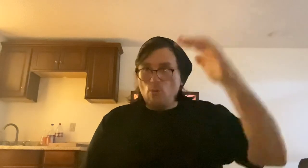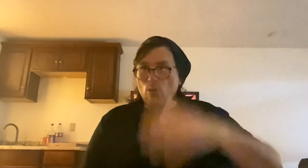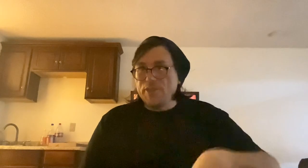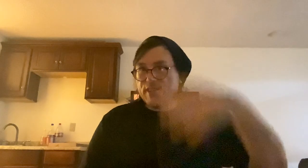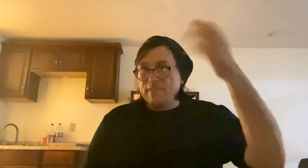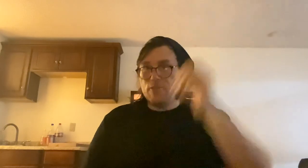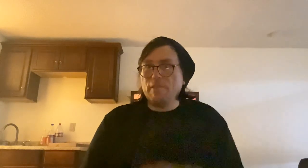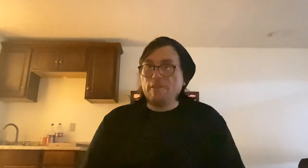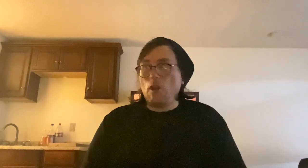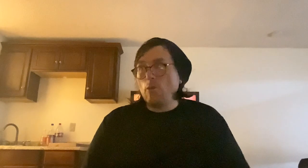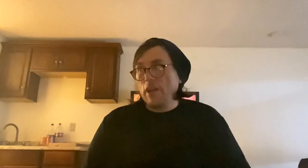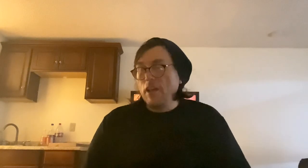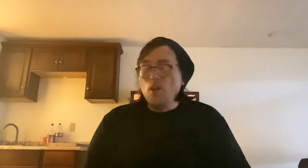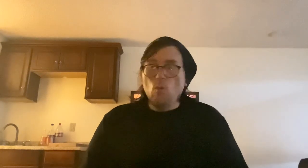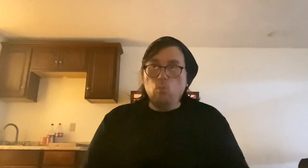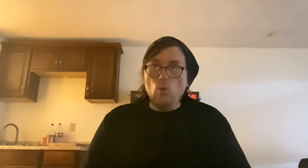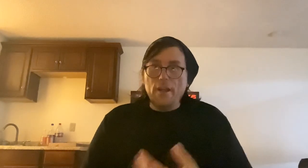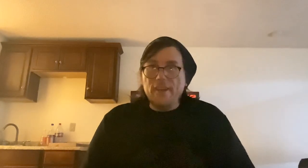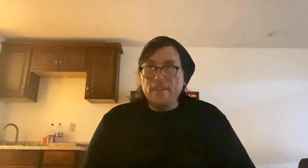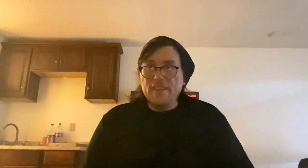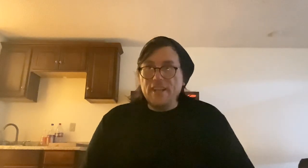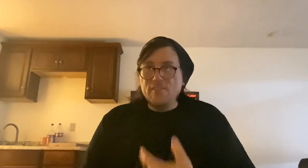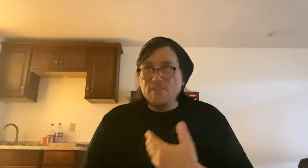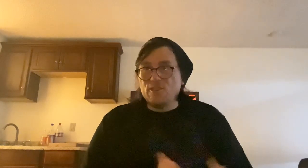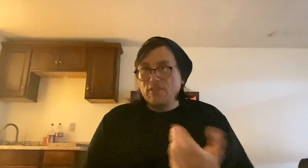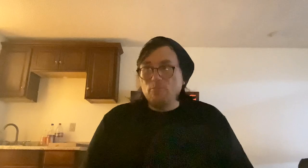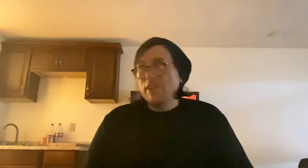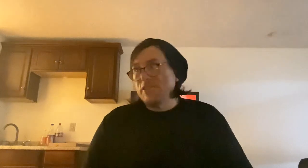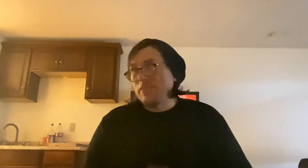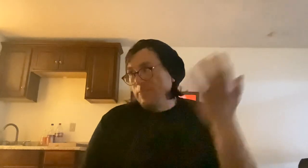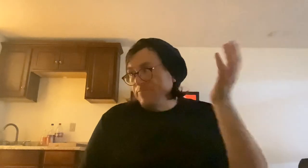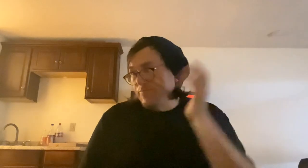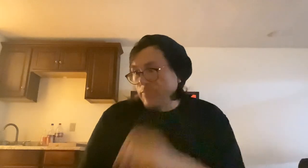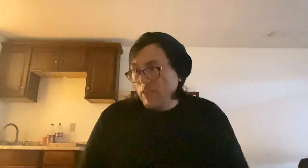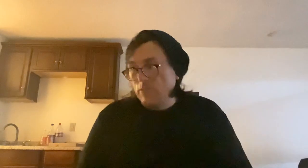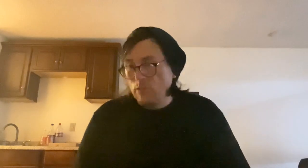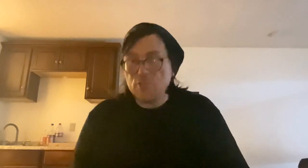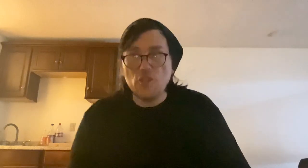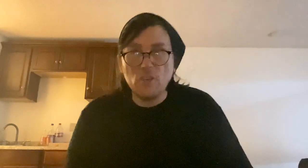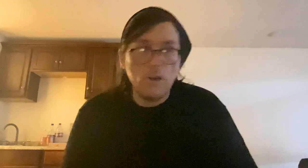all this stuff and trying to figure out, okay, what is good and what isn't, you know, you know, what's junk, whatever.